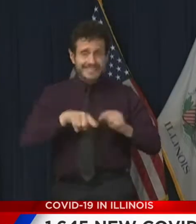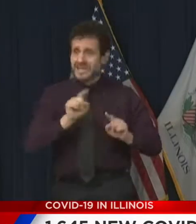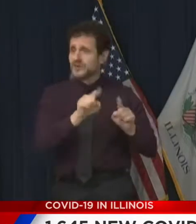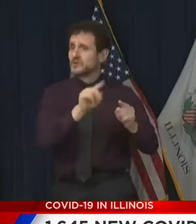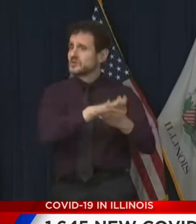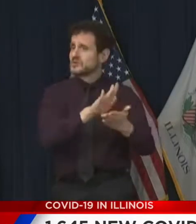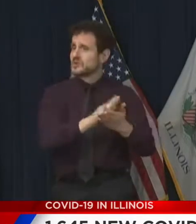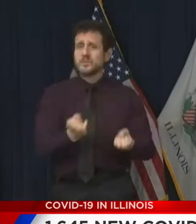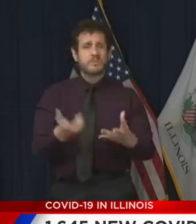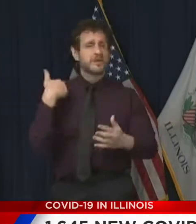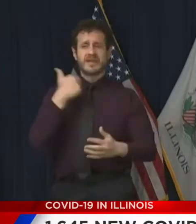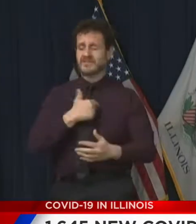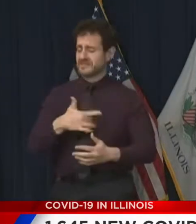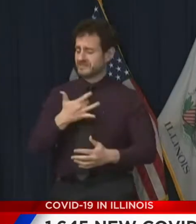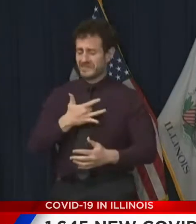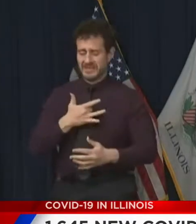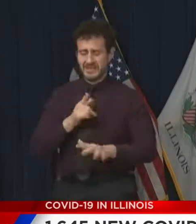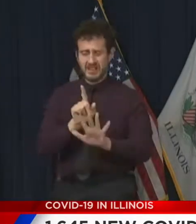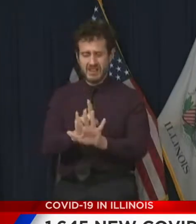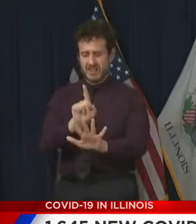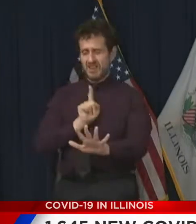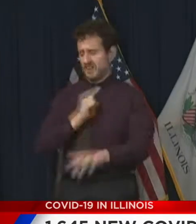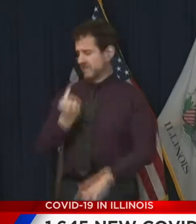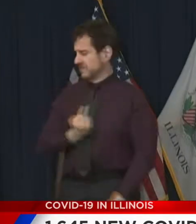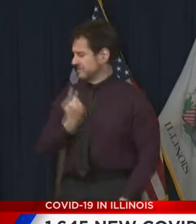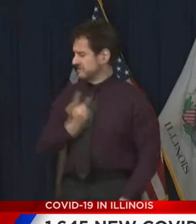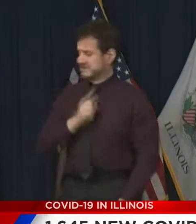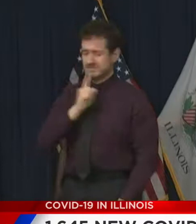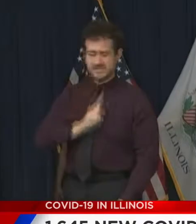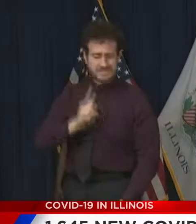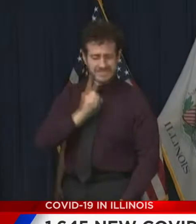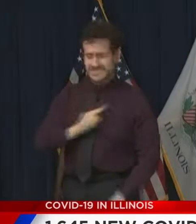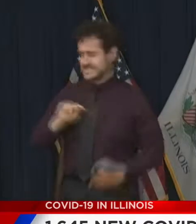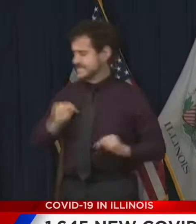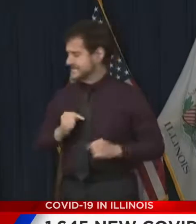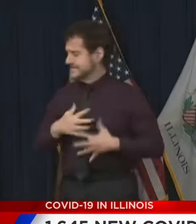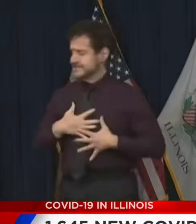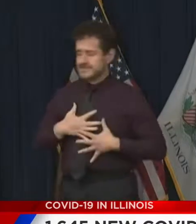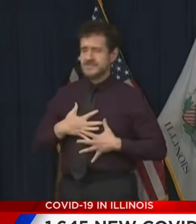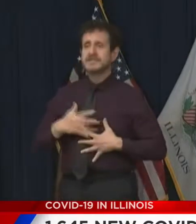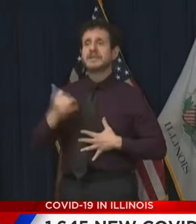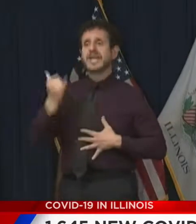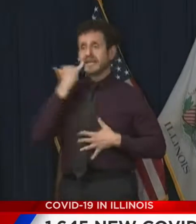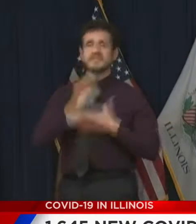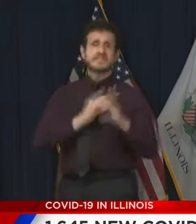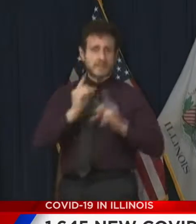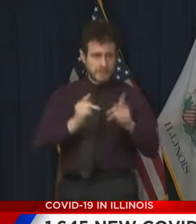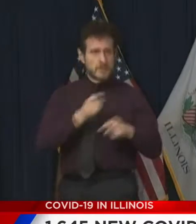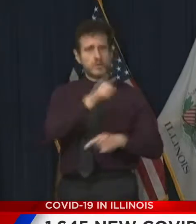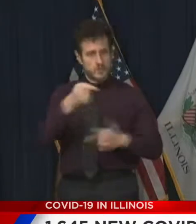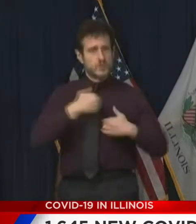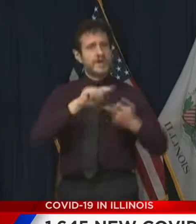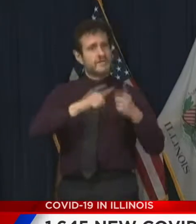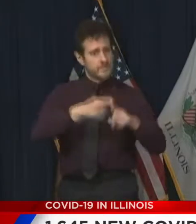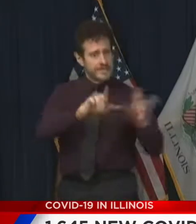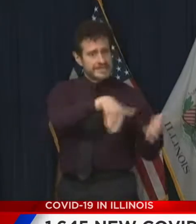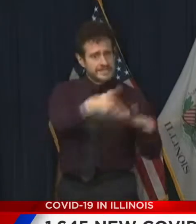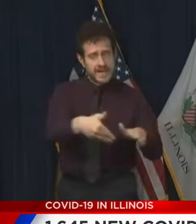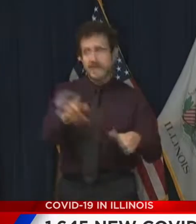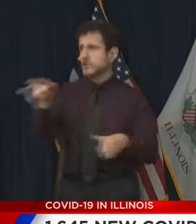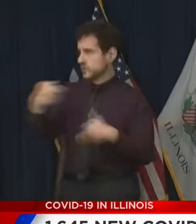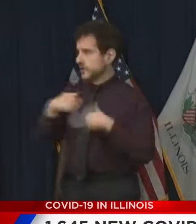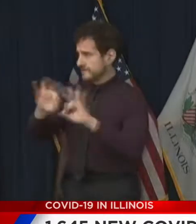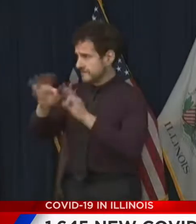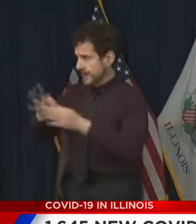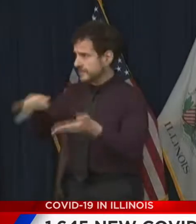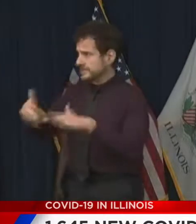socially. For those of you who have lost friends or families to COVID-19, you know what the worst-case scenario looks